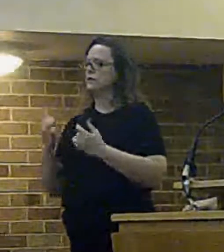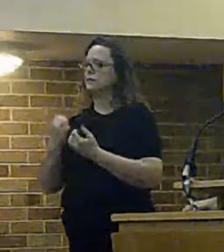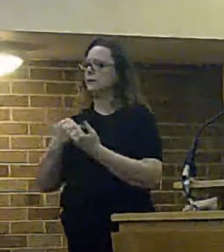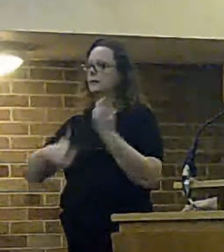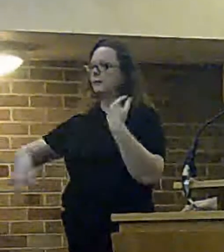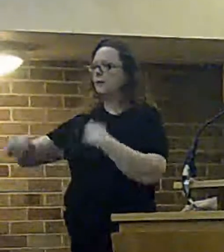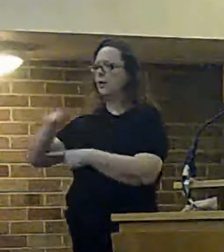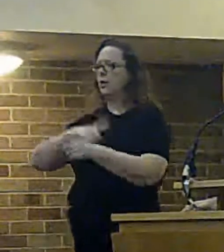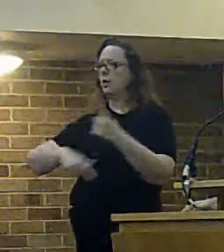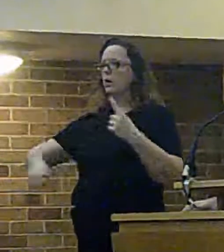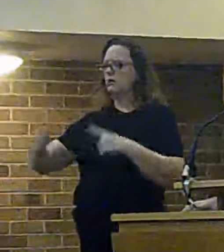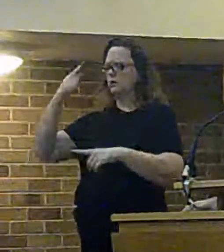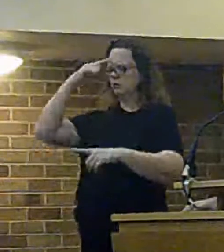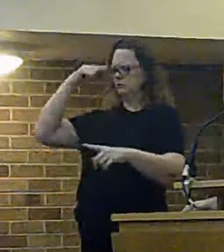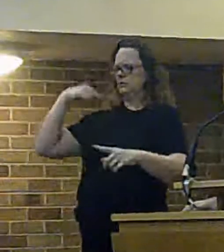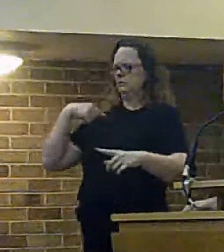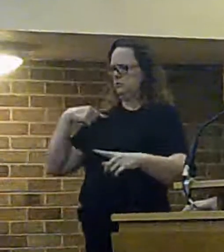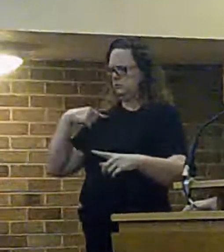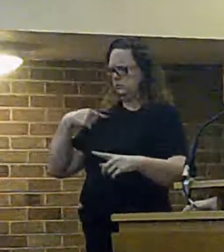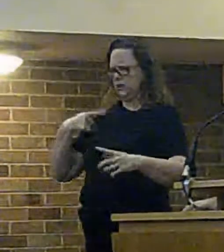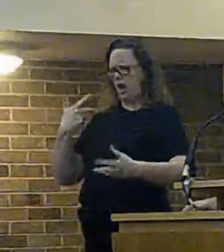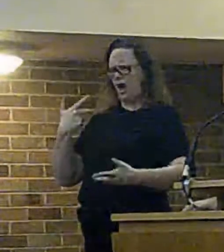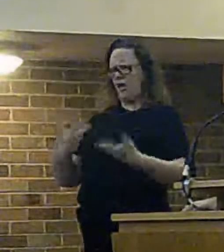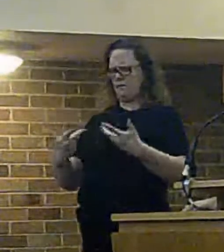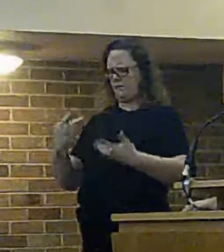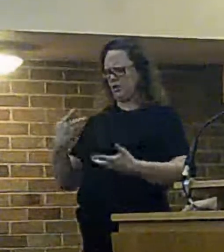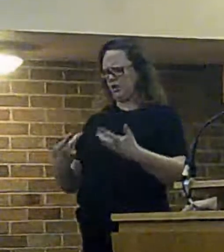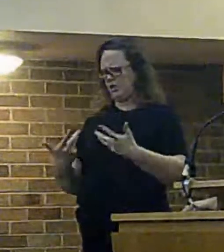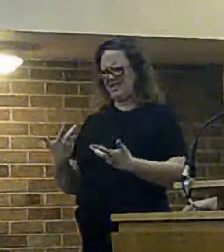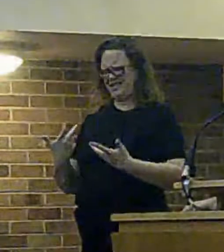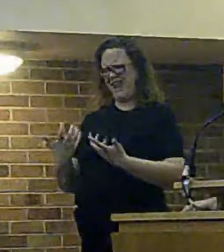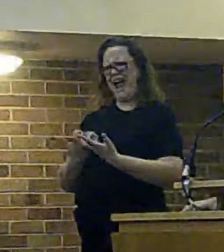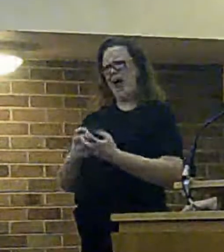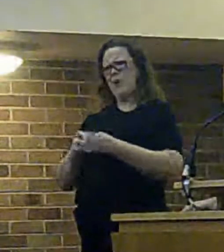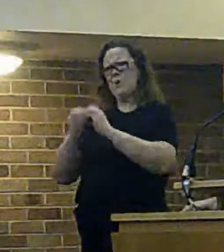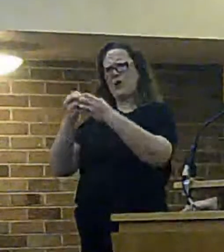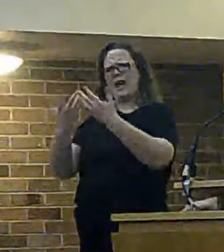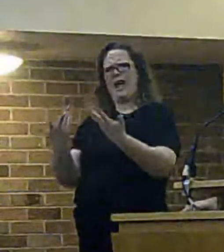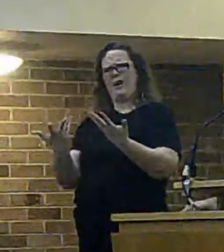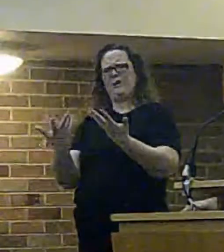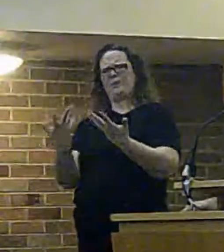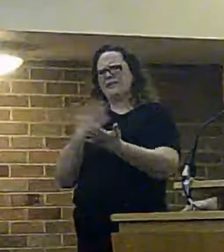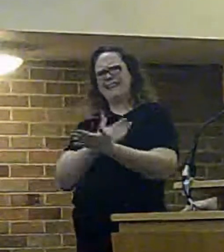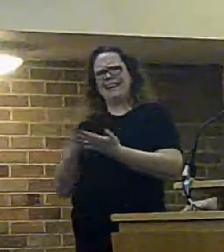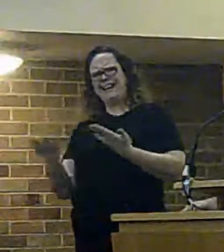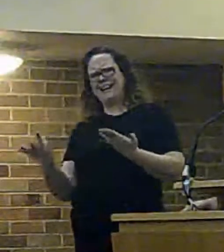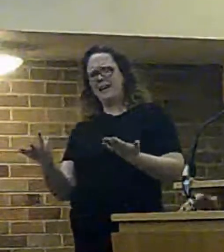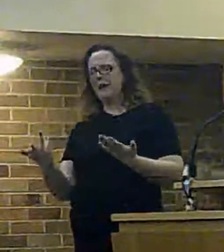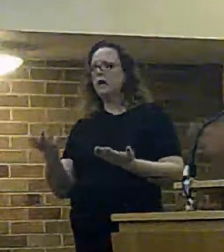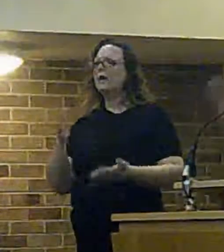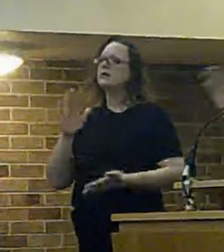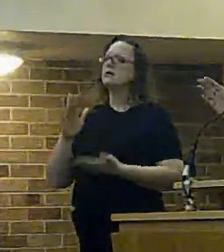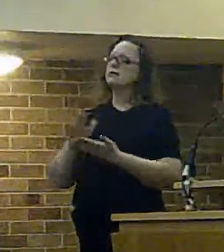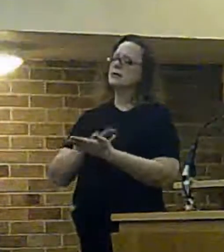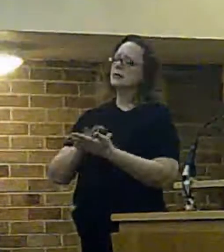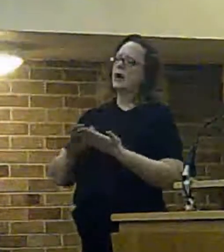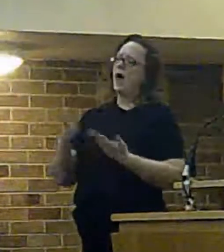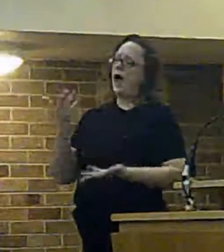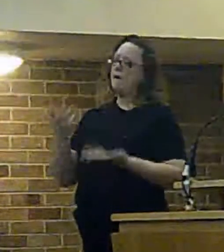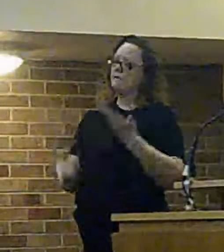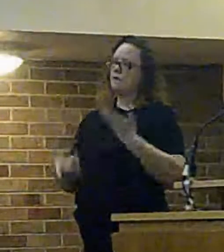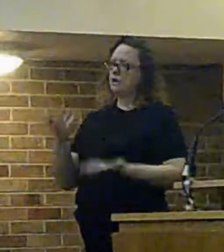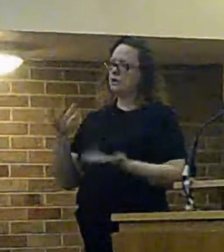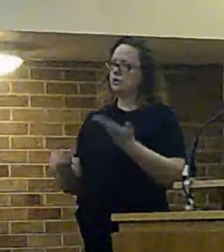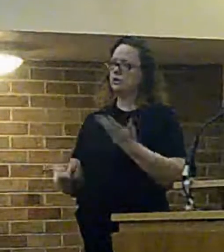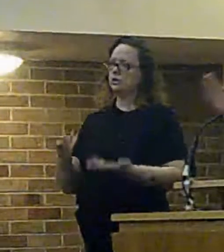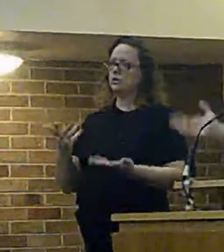to uh to reconcile the uh the averages and bear in mind as well these are mean averages so there are extremes we